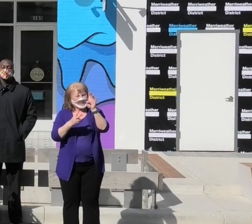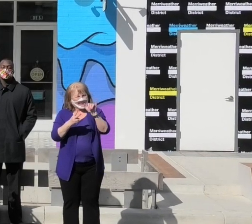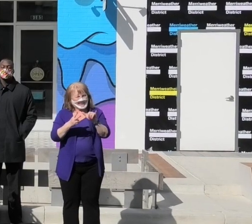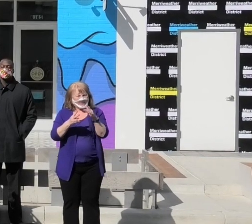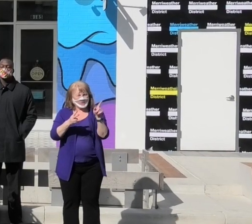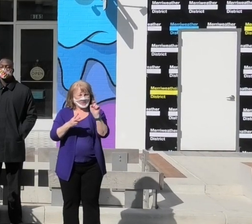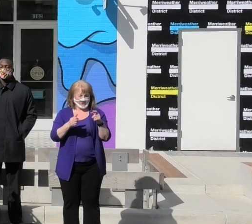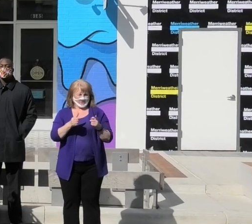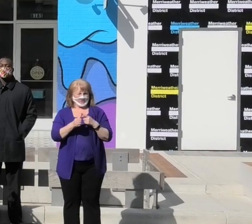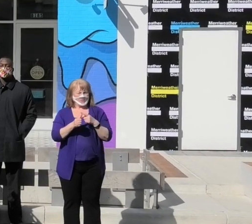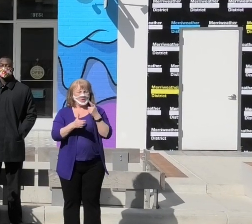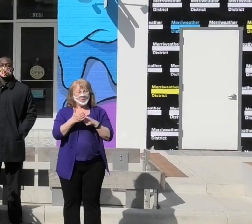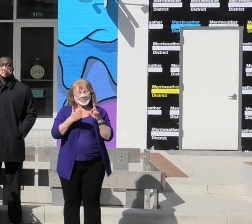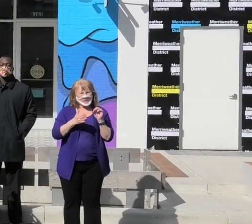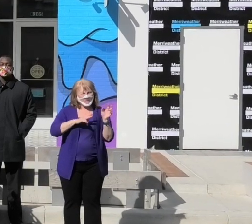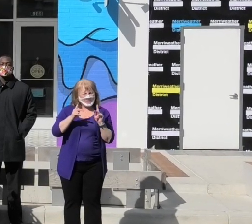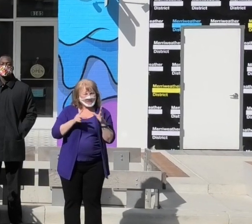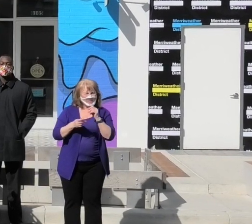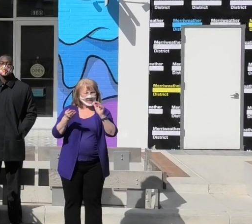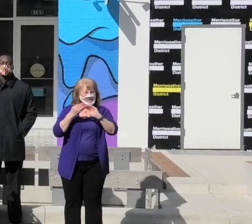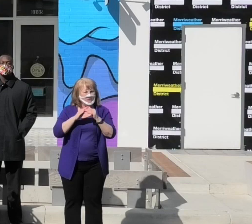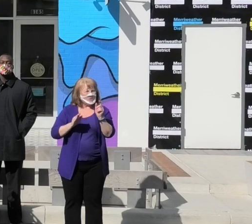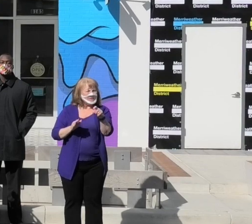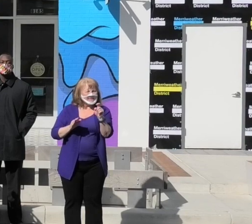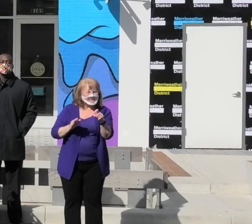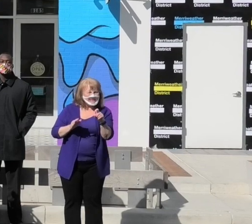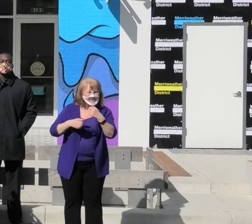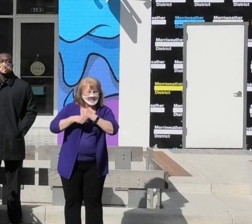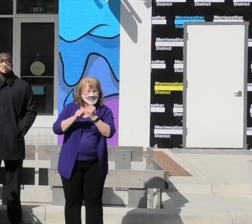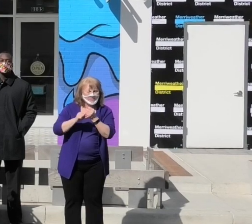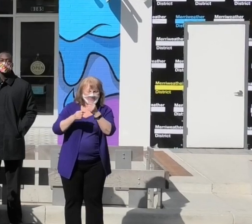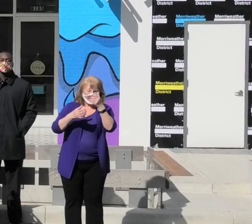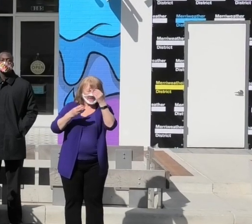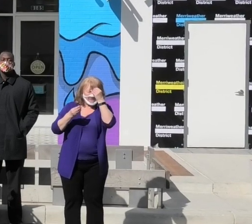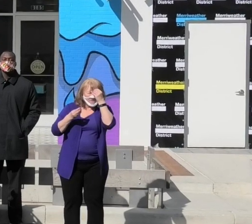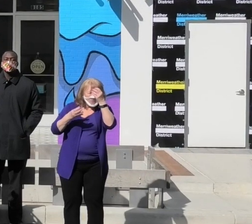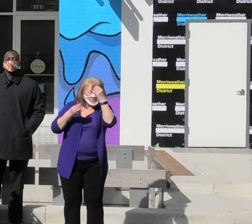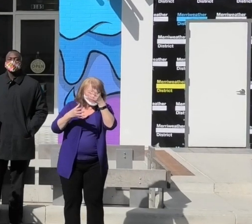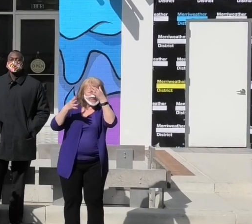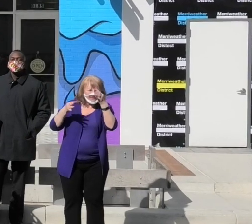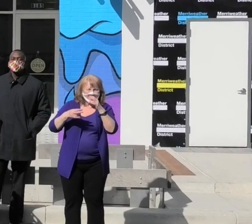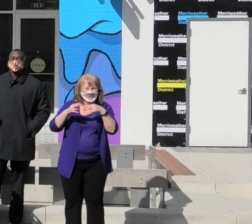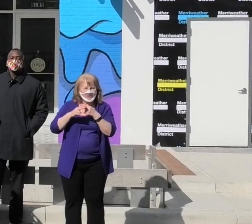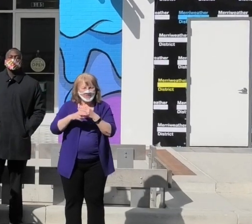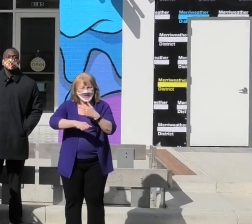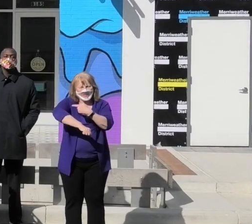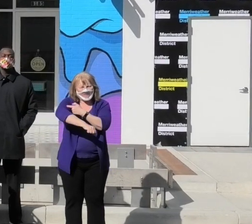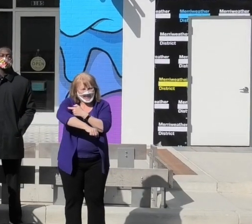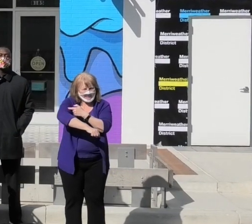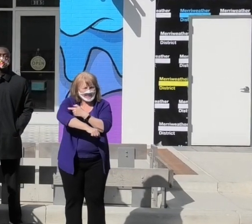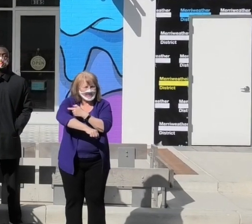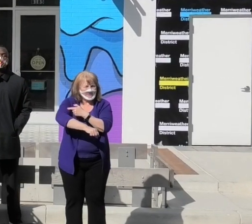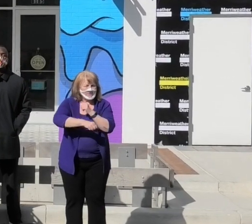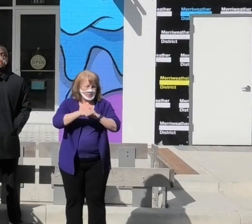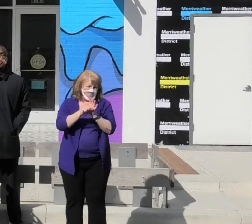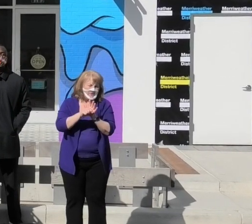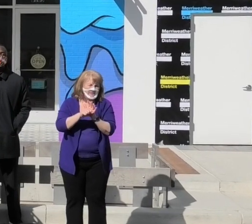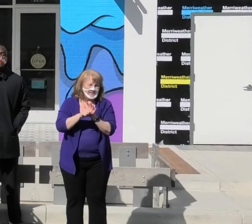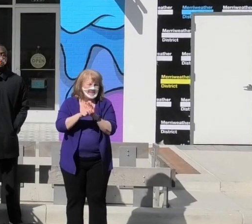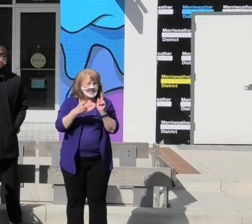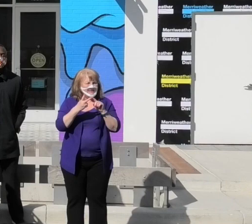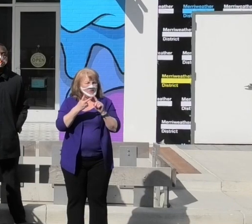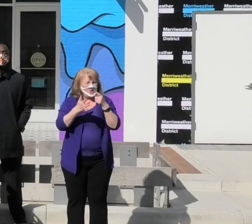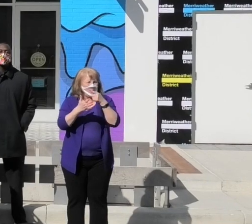The first is what do people and communities need to make an informed decision about the COVID vaccine? The second is what